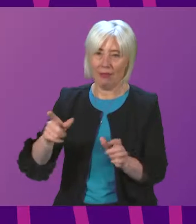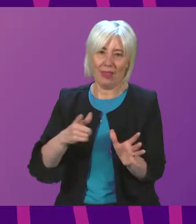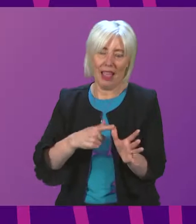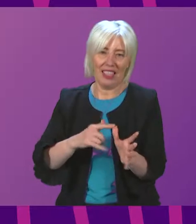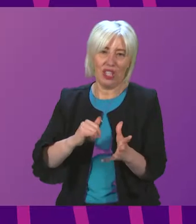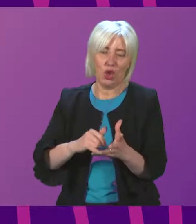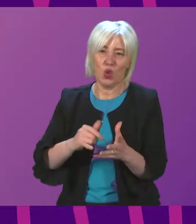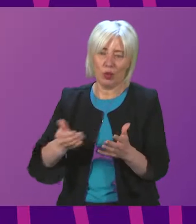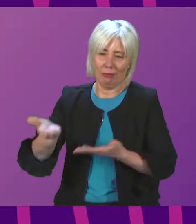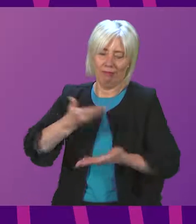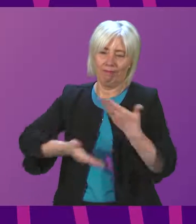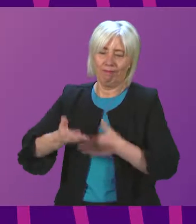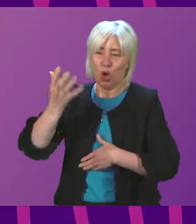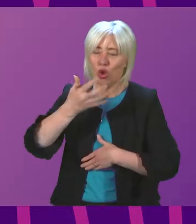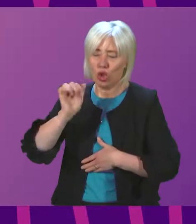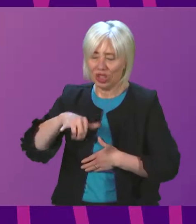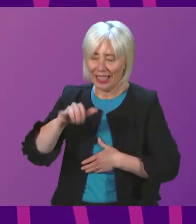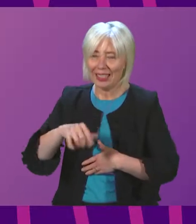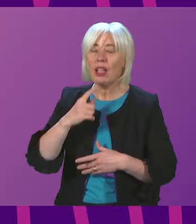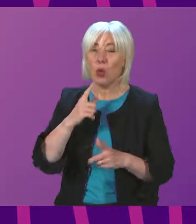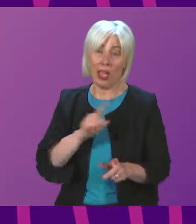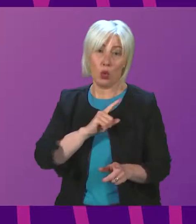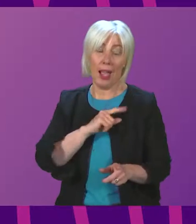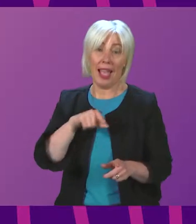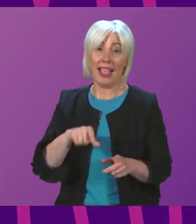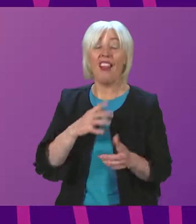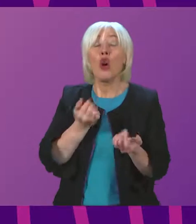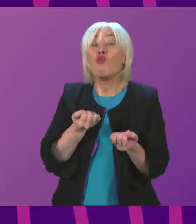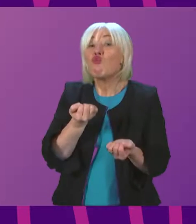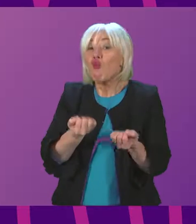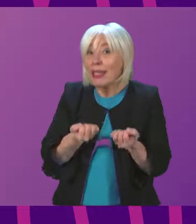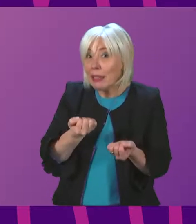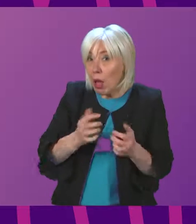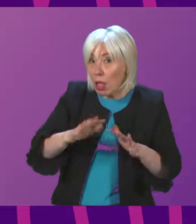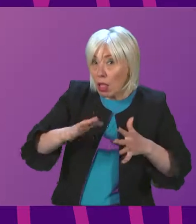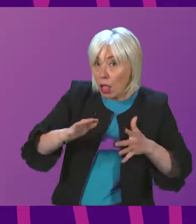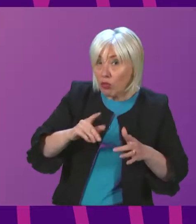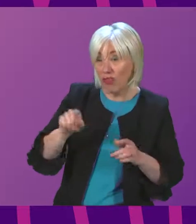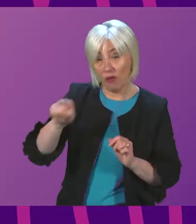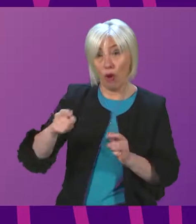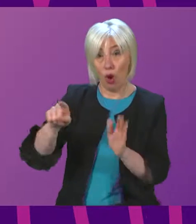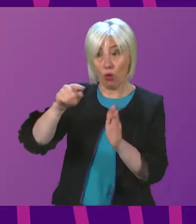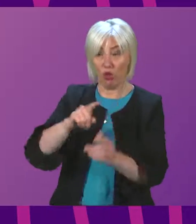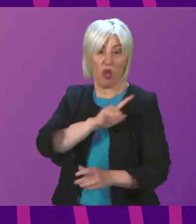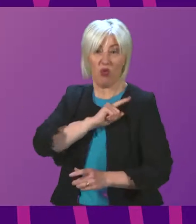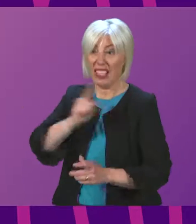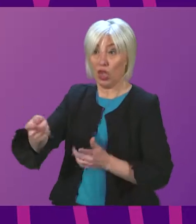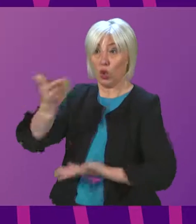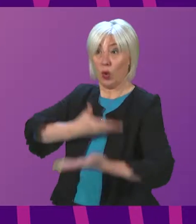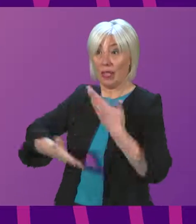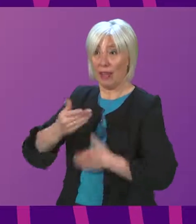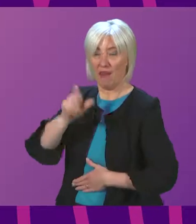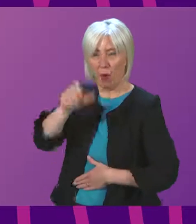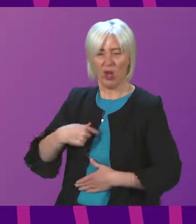Stewart. And that is why in those circumstances where it is reasonable for those reasons that he cites that someone